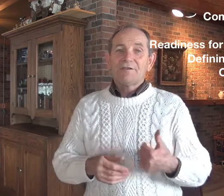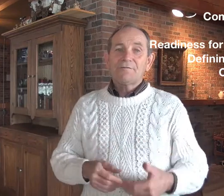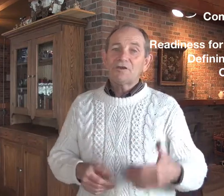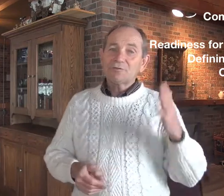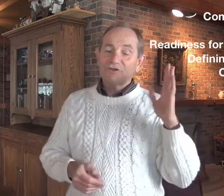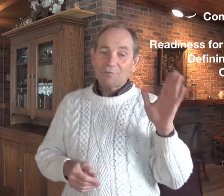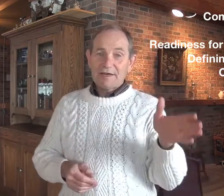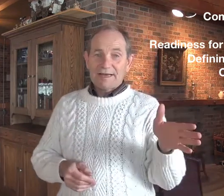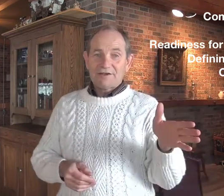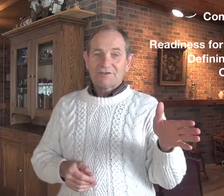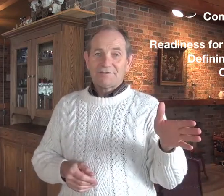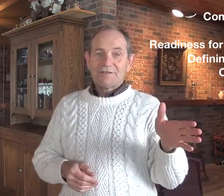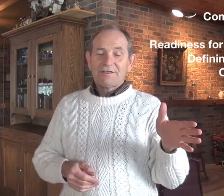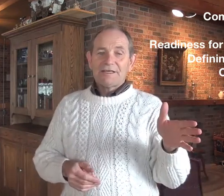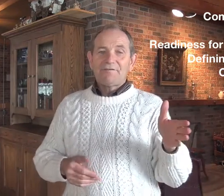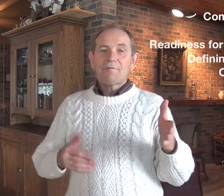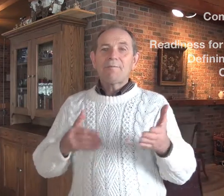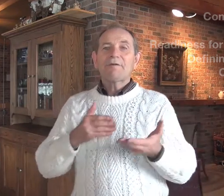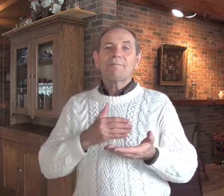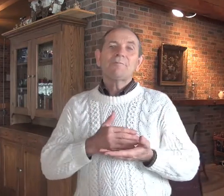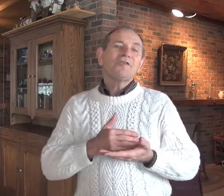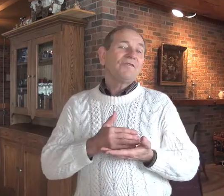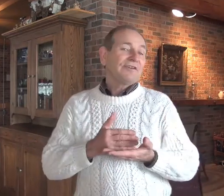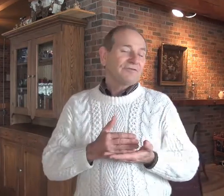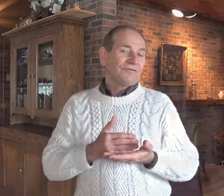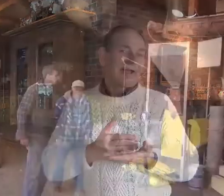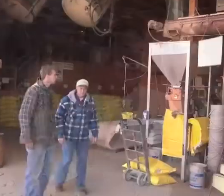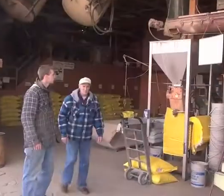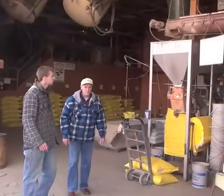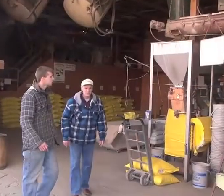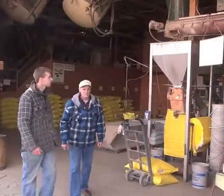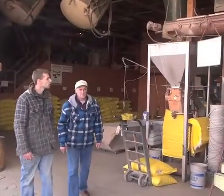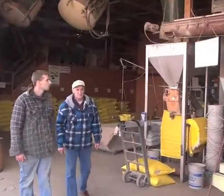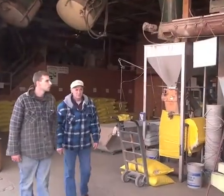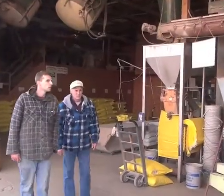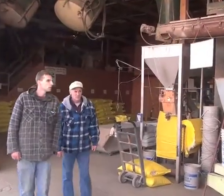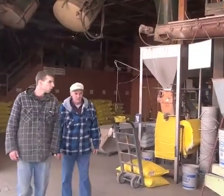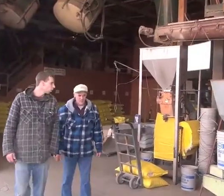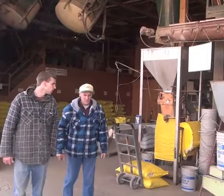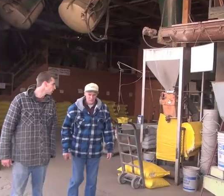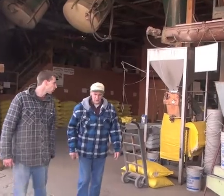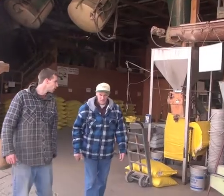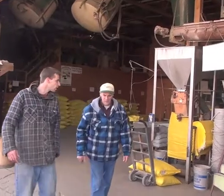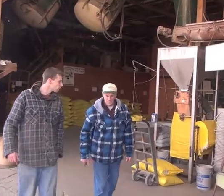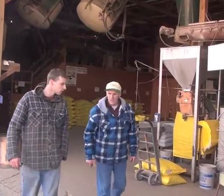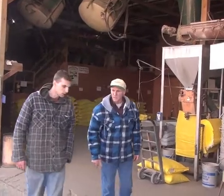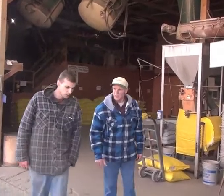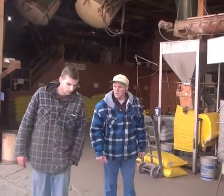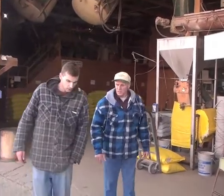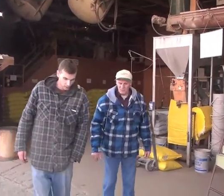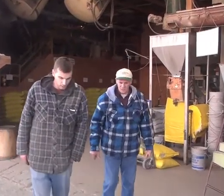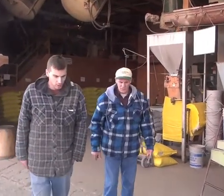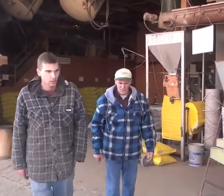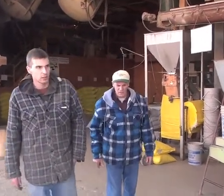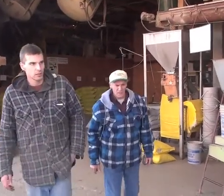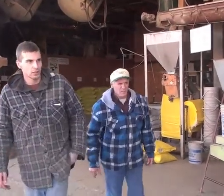The first one was communication. If you remember the Wienster family, the communication there was very good. There was nine children in total,